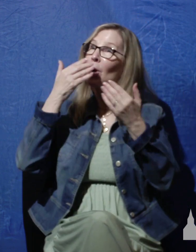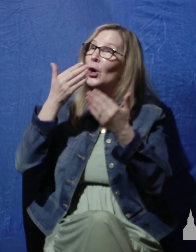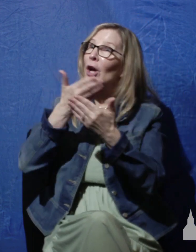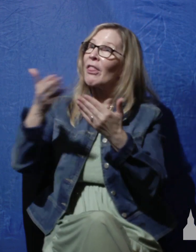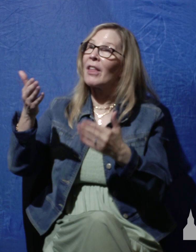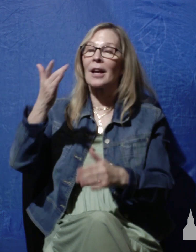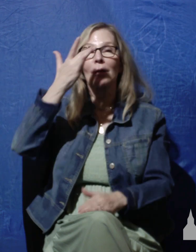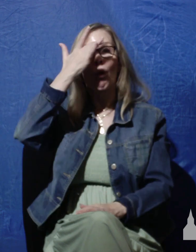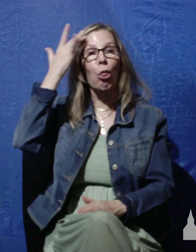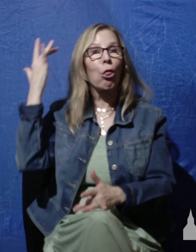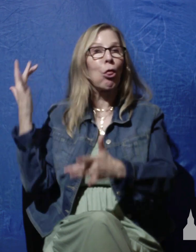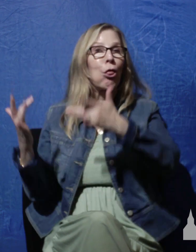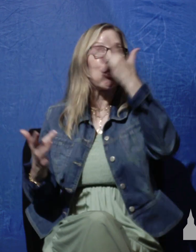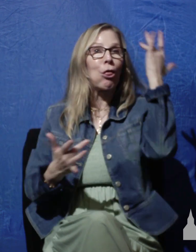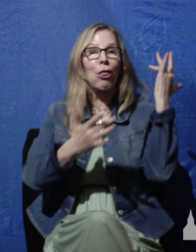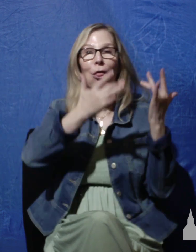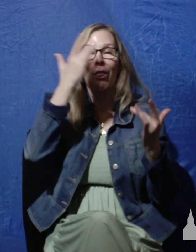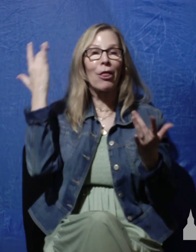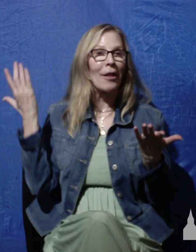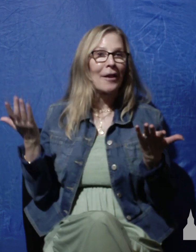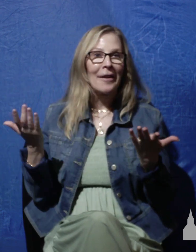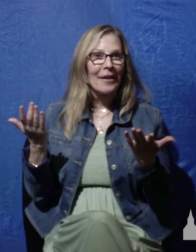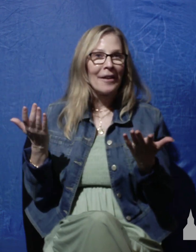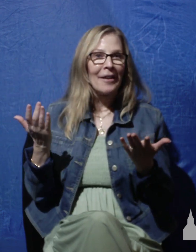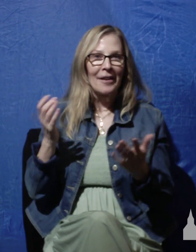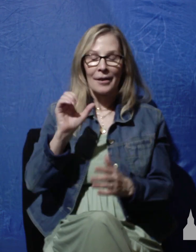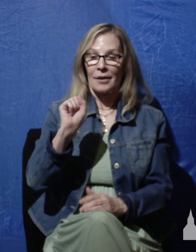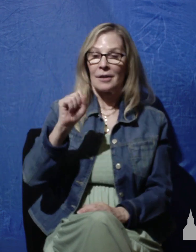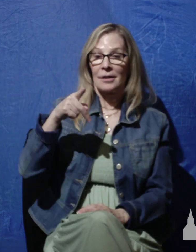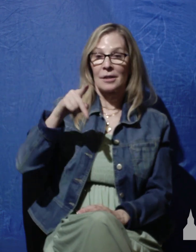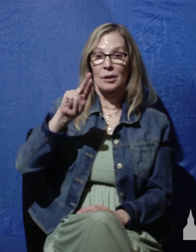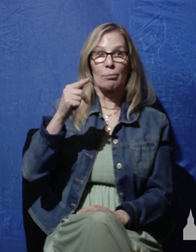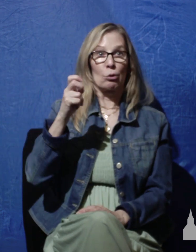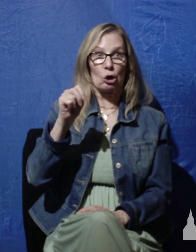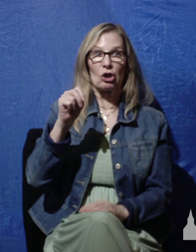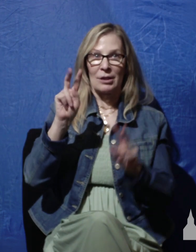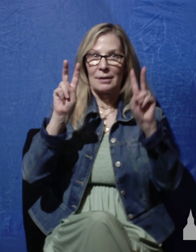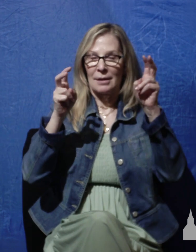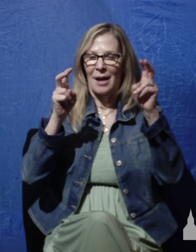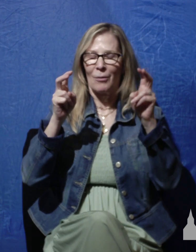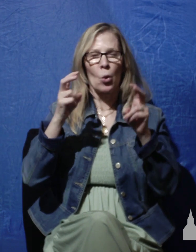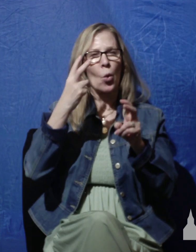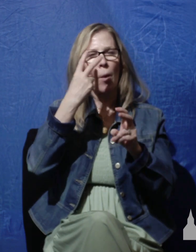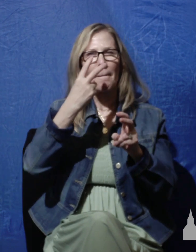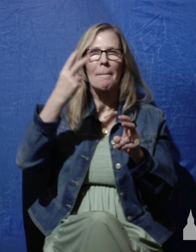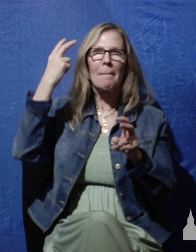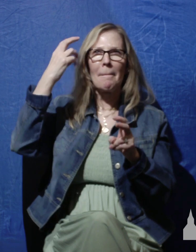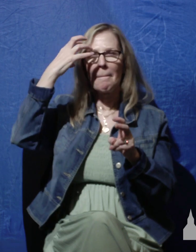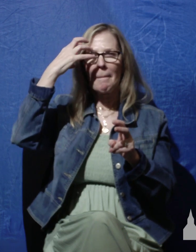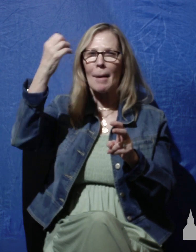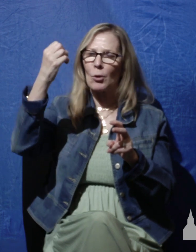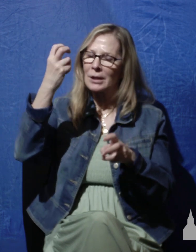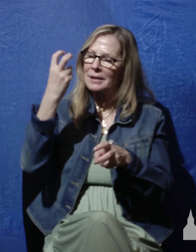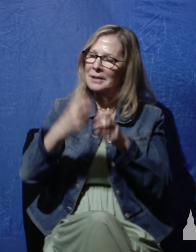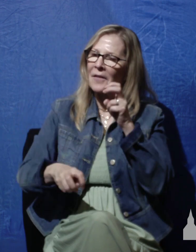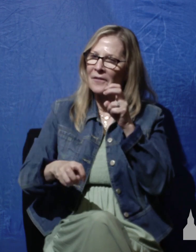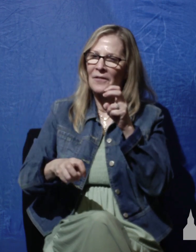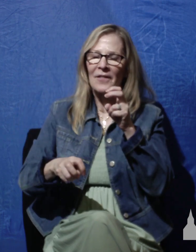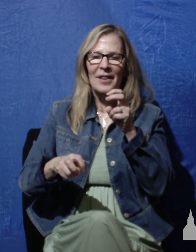Spurgeon who said this as only he could, memory is very treacherous about the best things. By a strange perversity